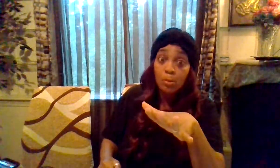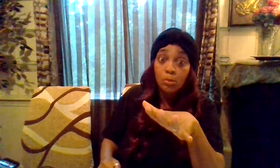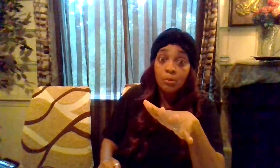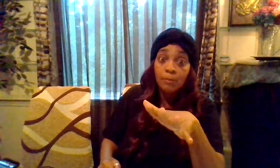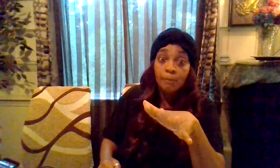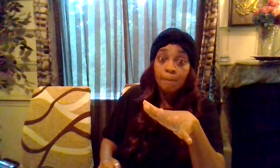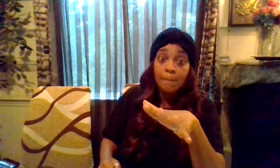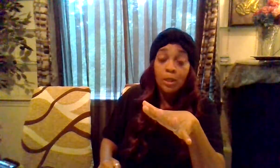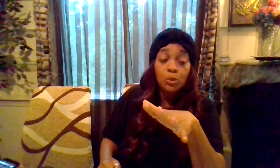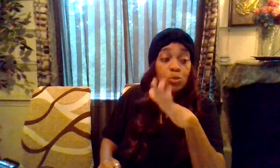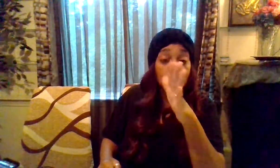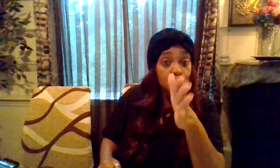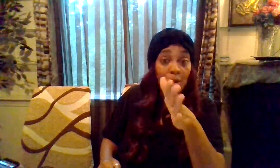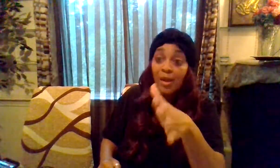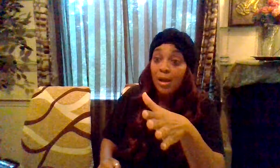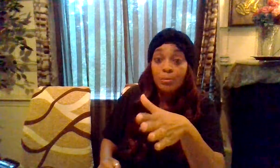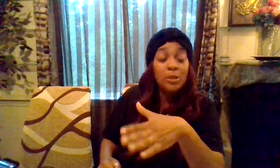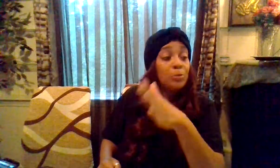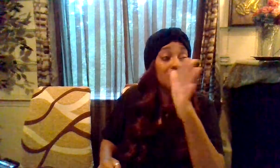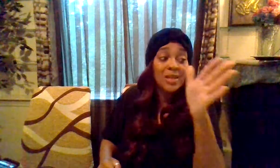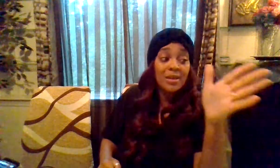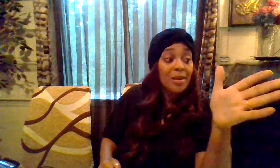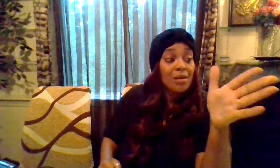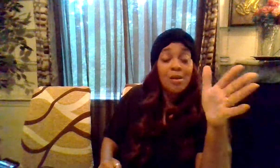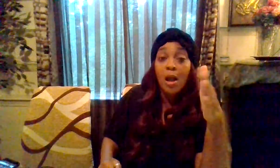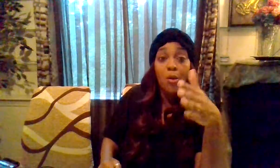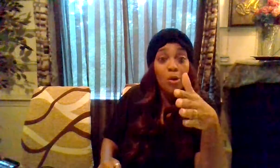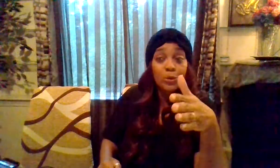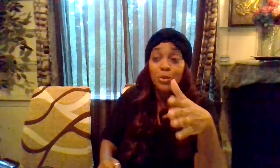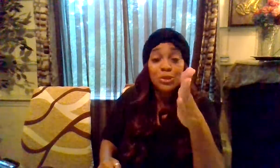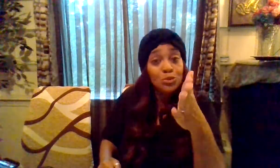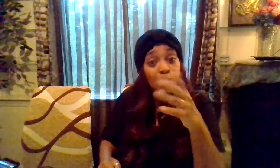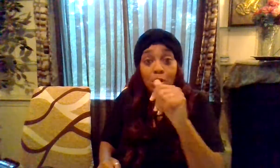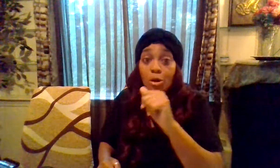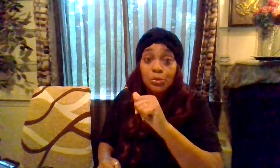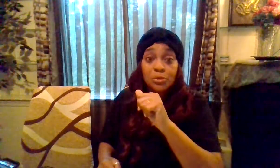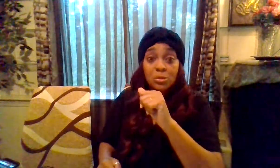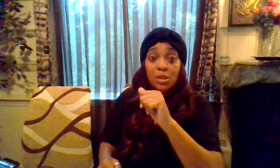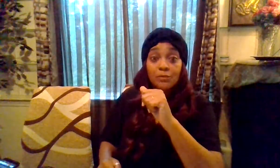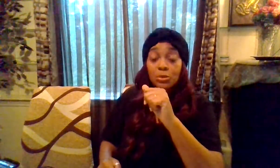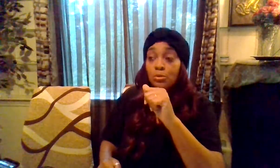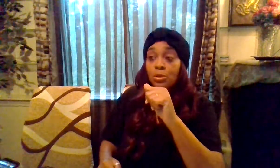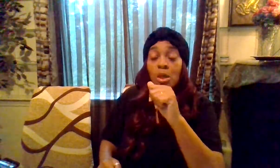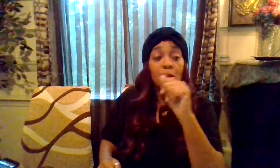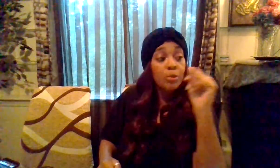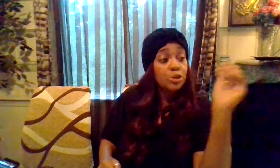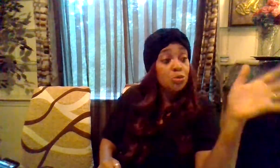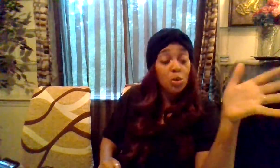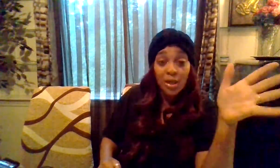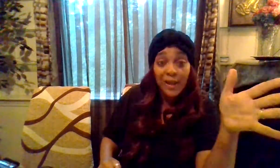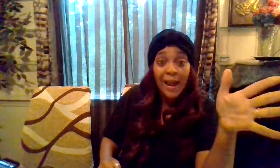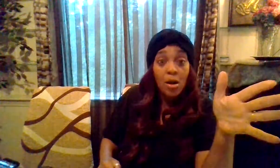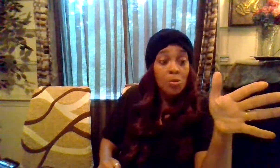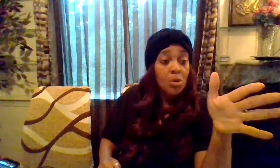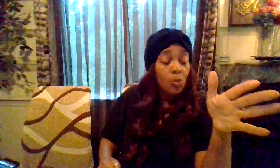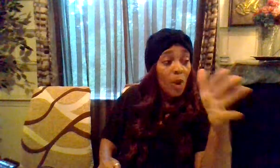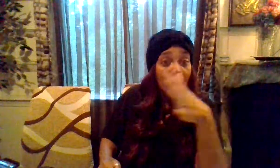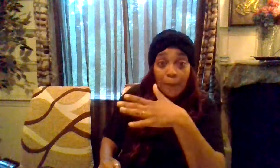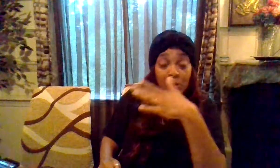and you're going to show a lot of people it's like yeah i'm going through this you done gone through some stuff too but you want to allow what happened